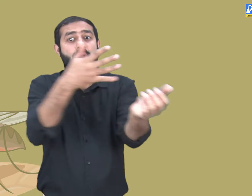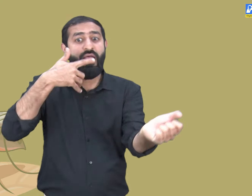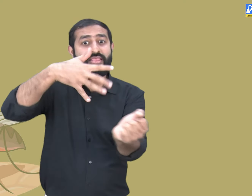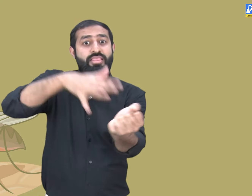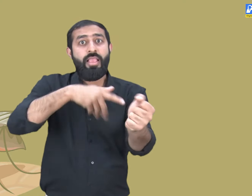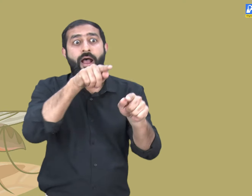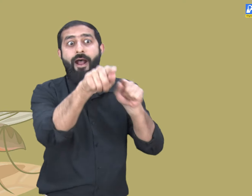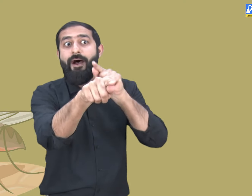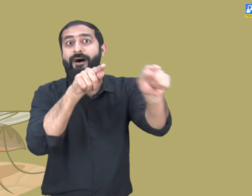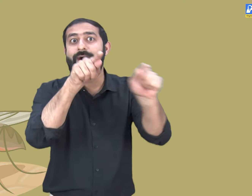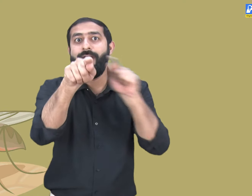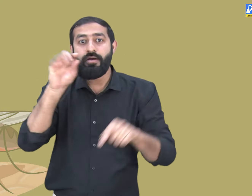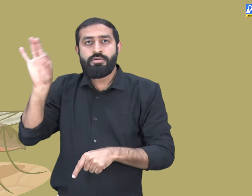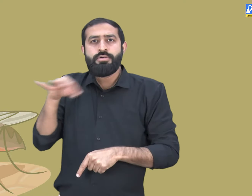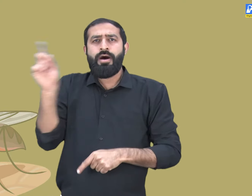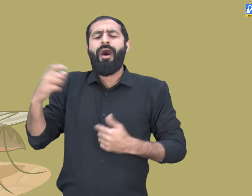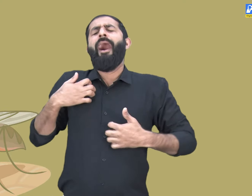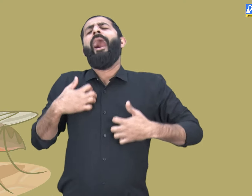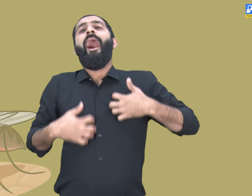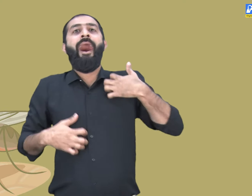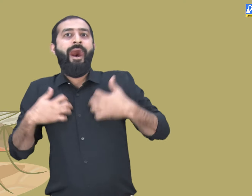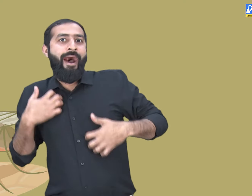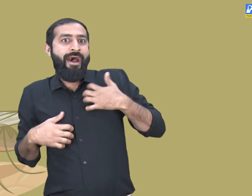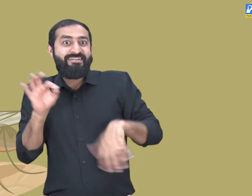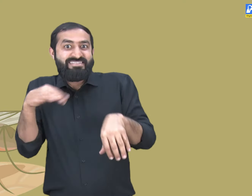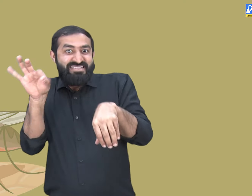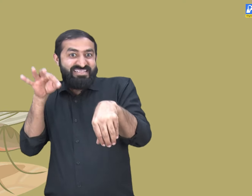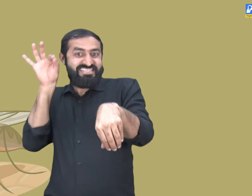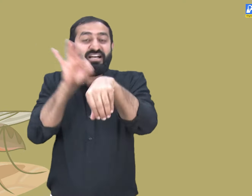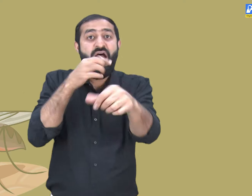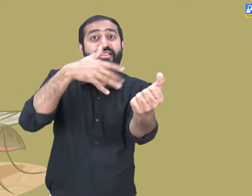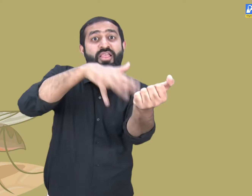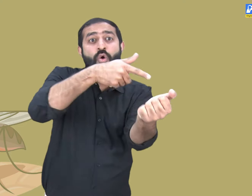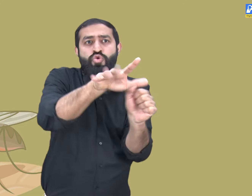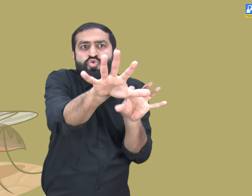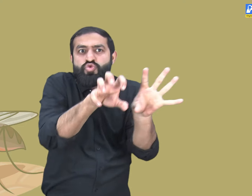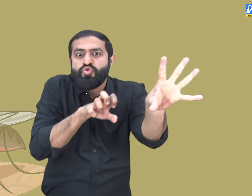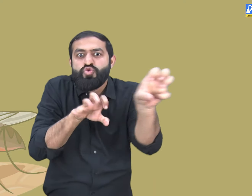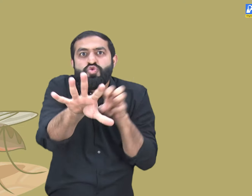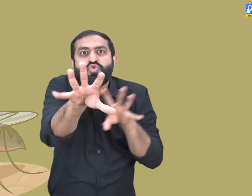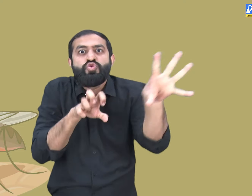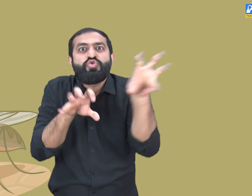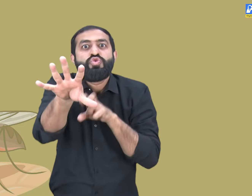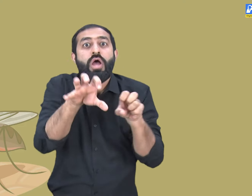Mosquitoes